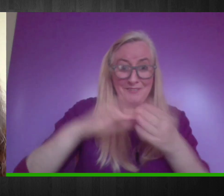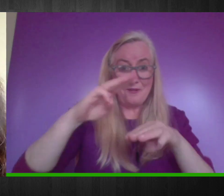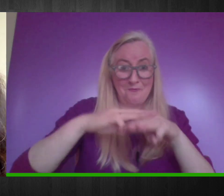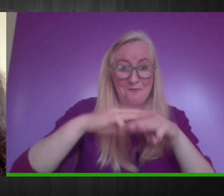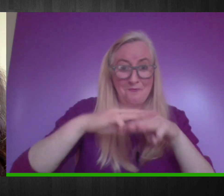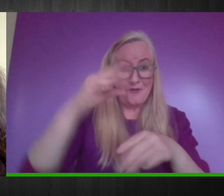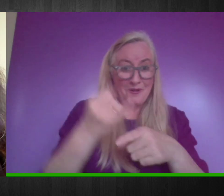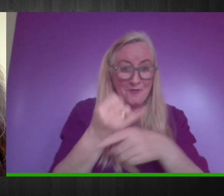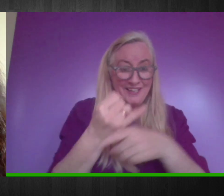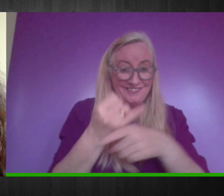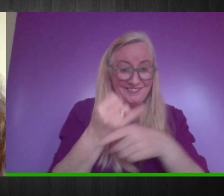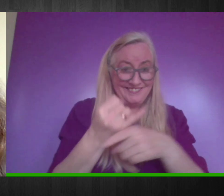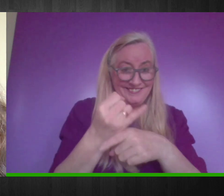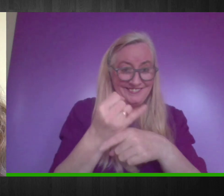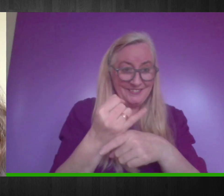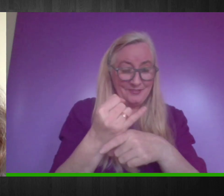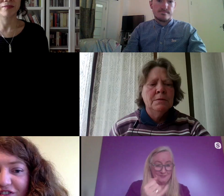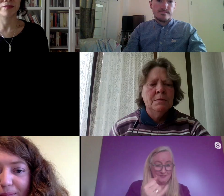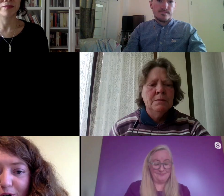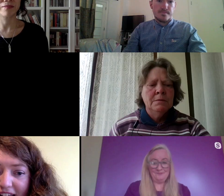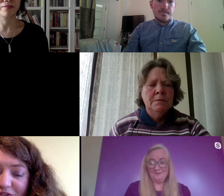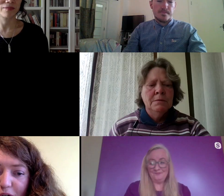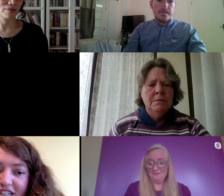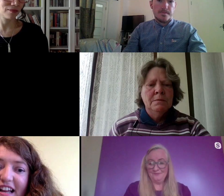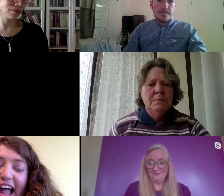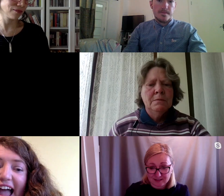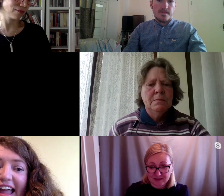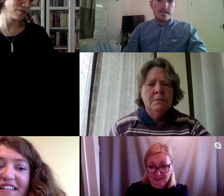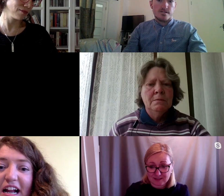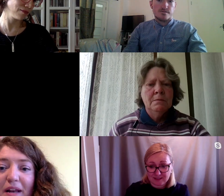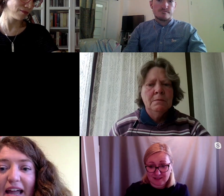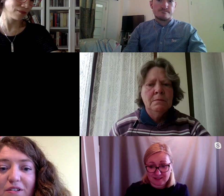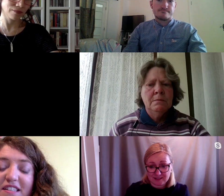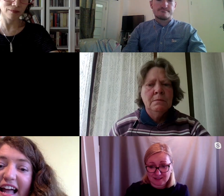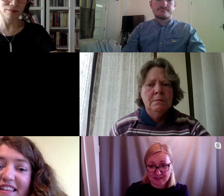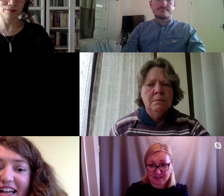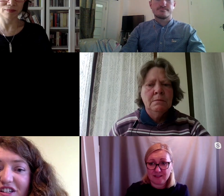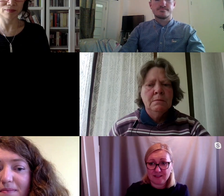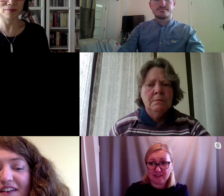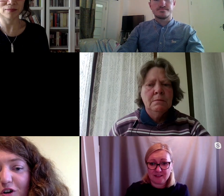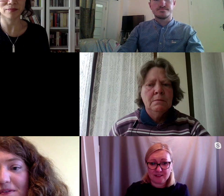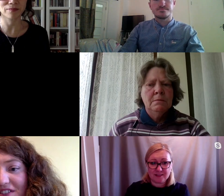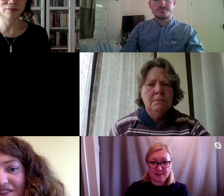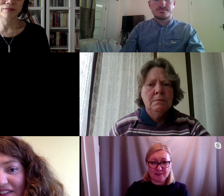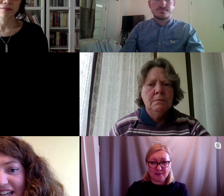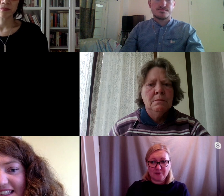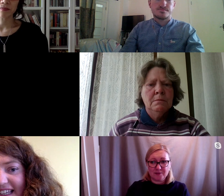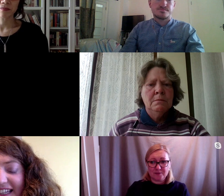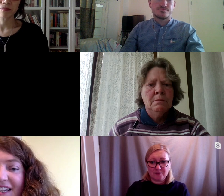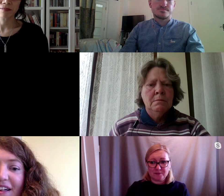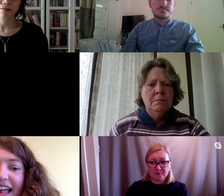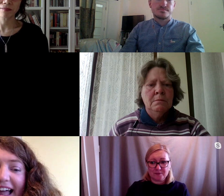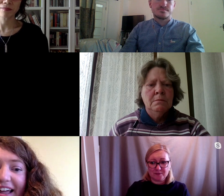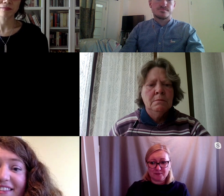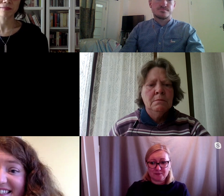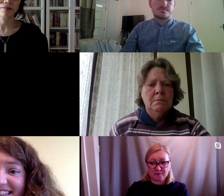We also have two pre-recorded contributions from Mairead Ford and Dermot Lyons at the National Platform of Self Advocates.